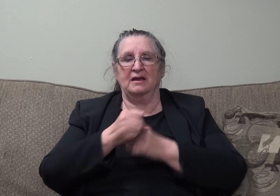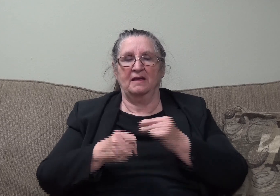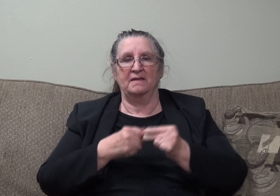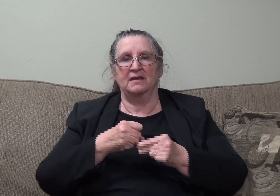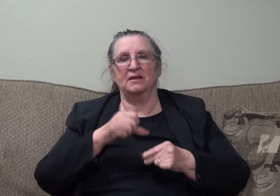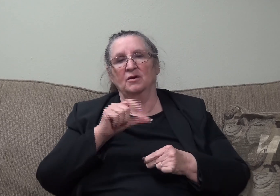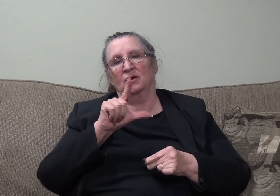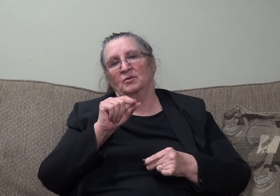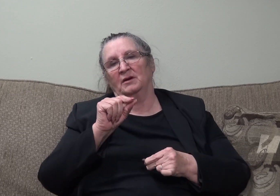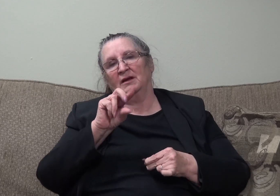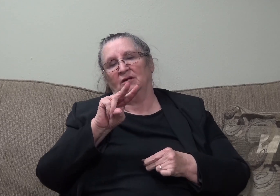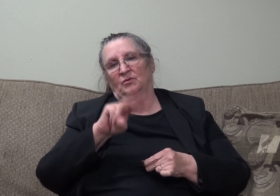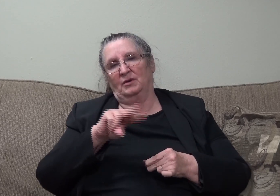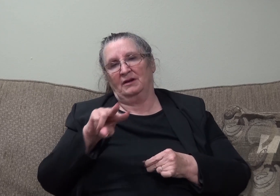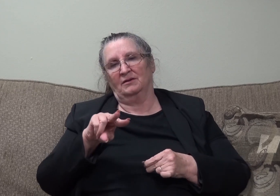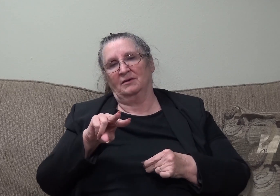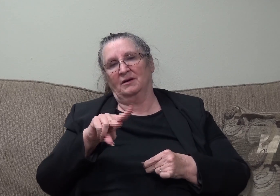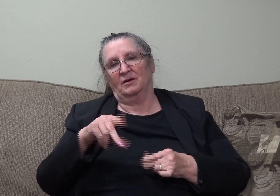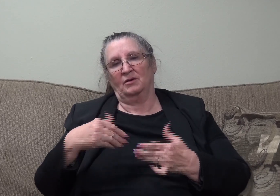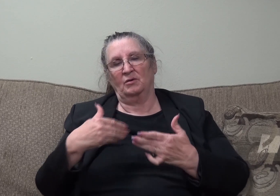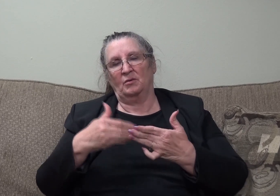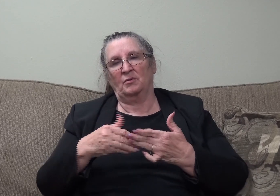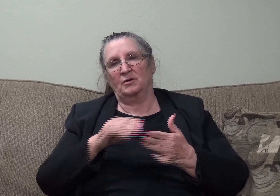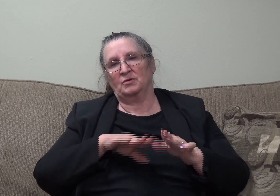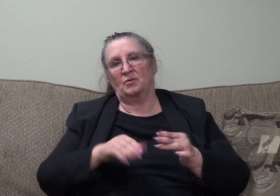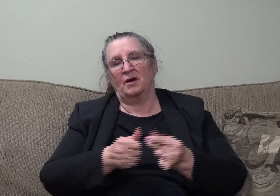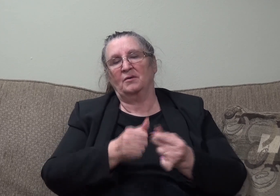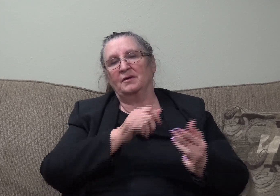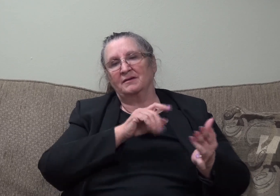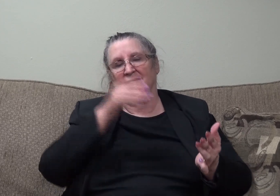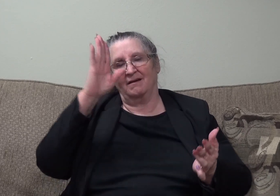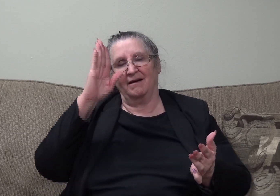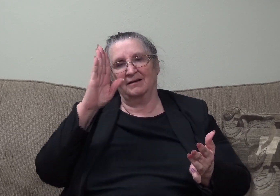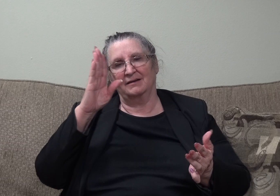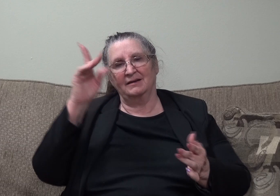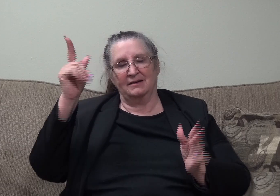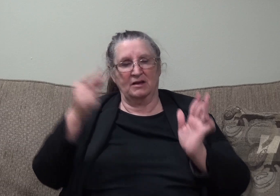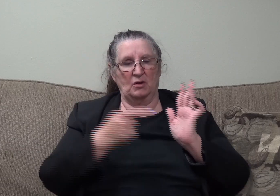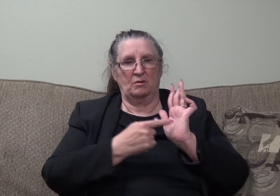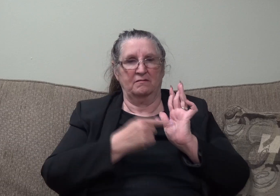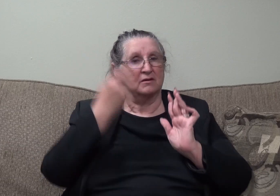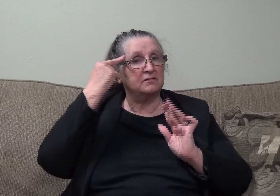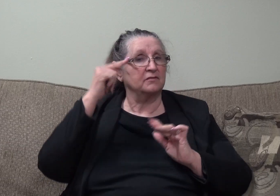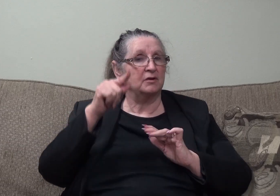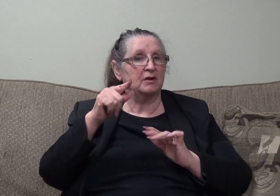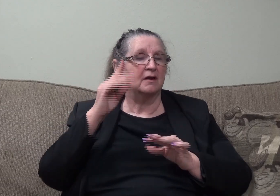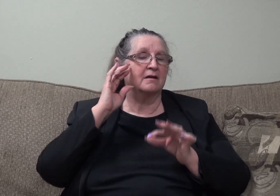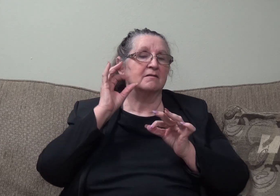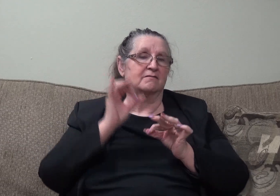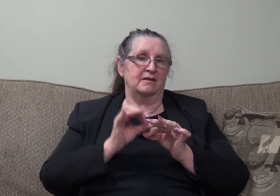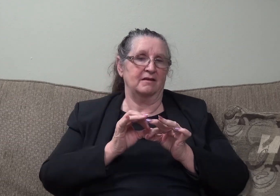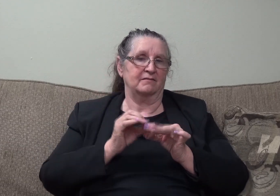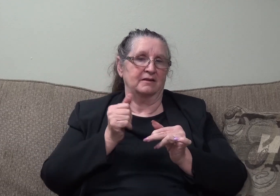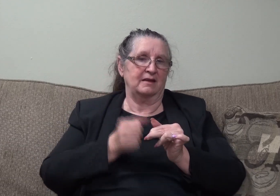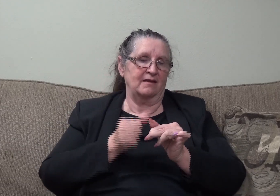approach your walk with God and as he reveals to you faithful in every step of the way.